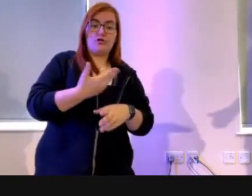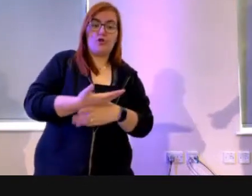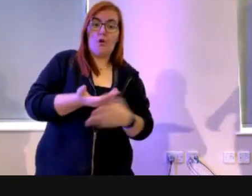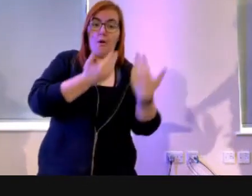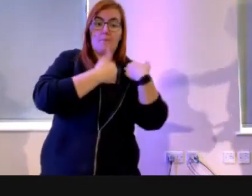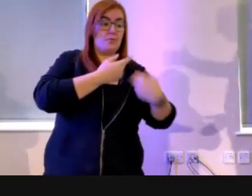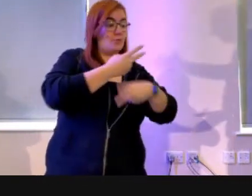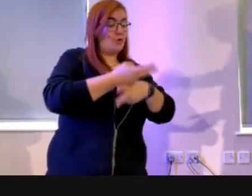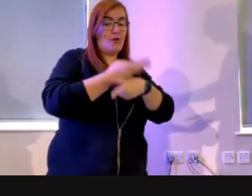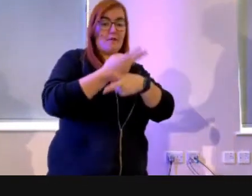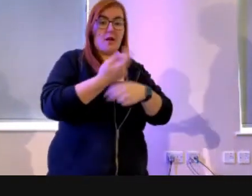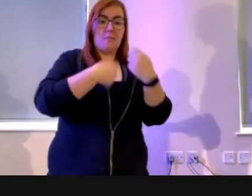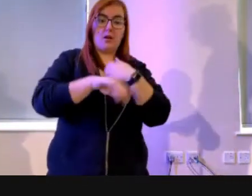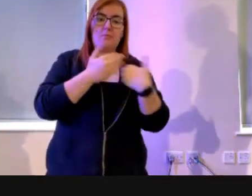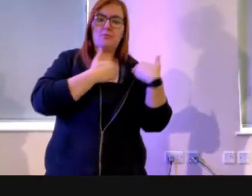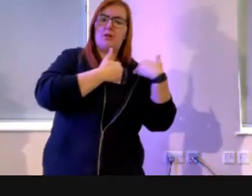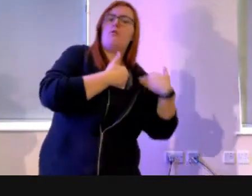work. And they're banished from the garden of Eden.